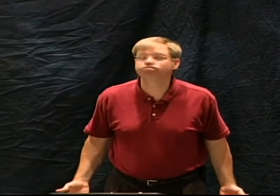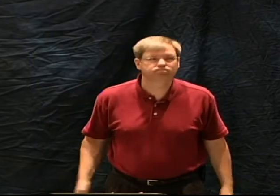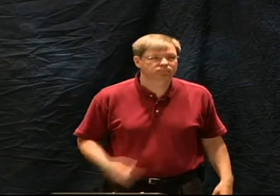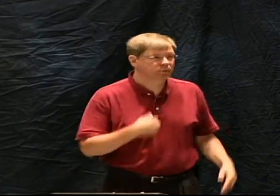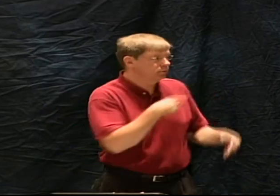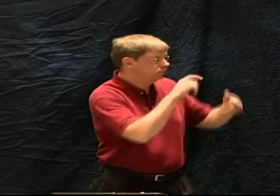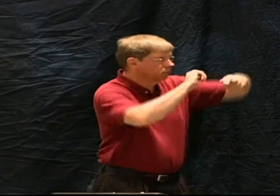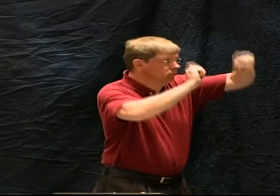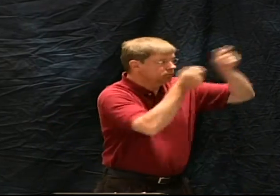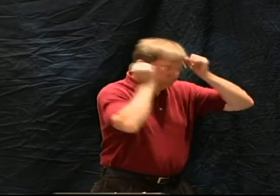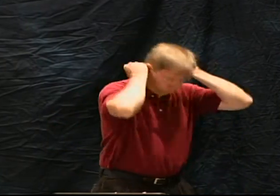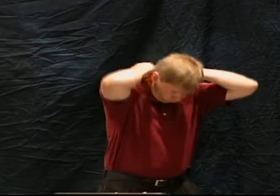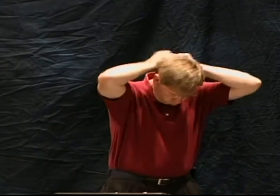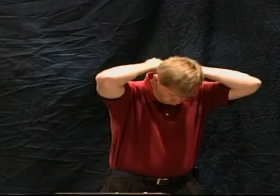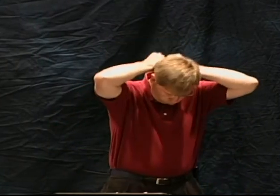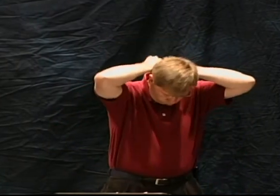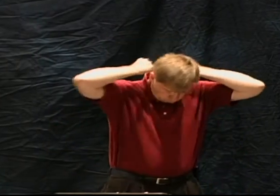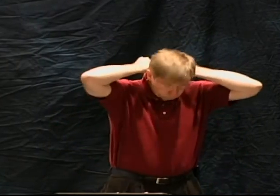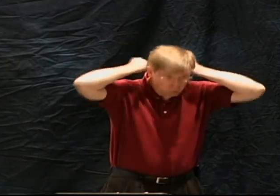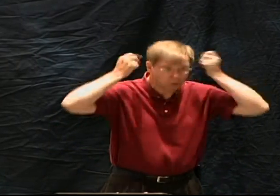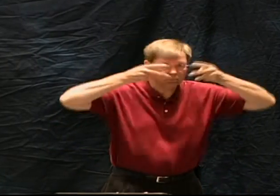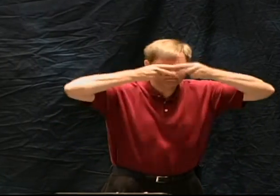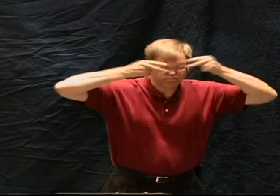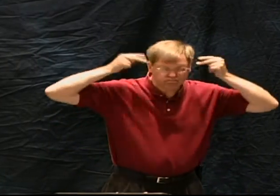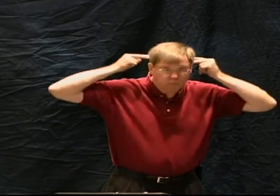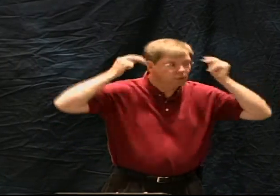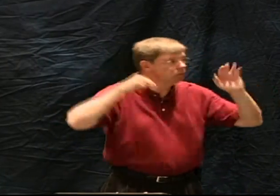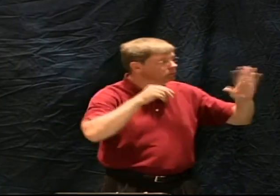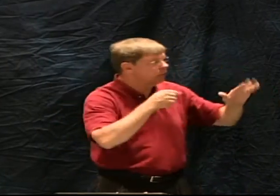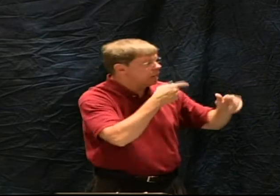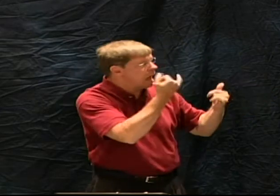Texas and then somebody comes in blindfolded